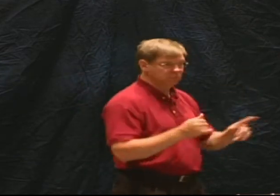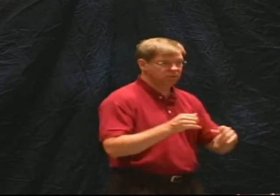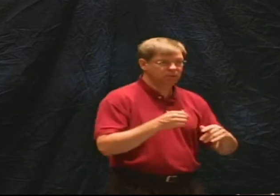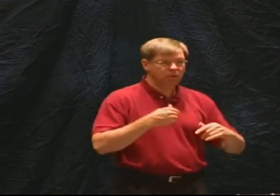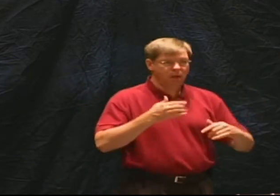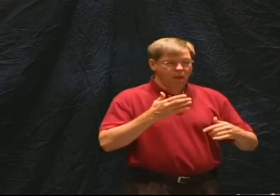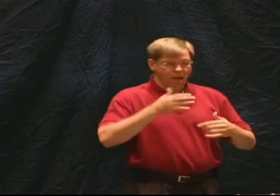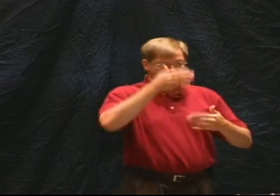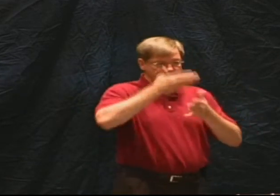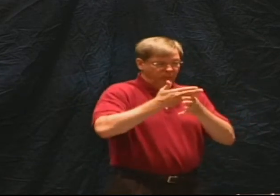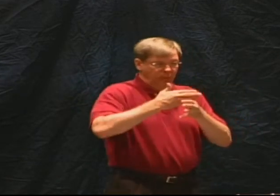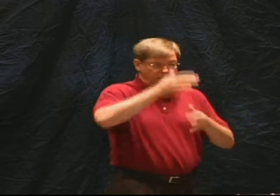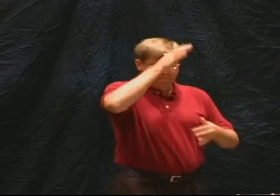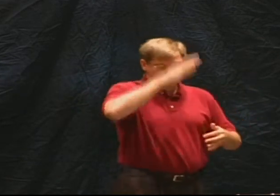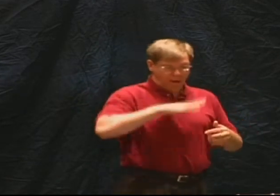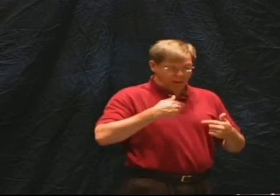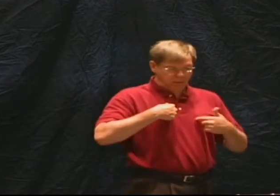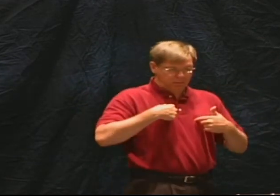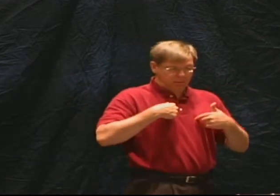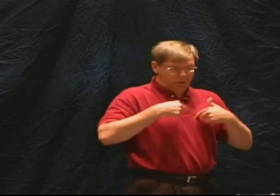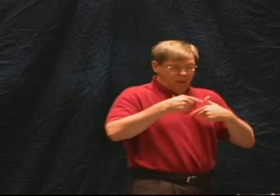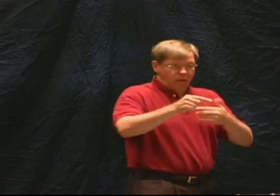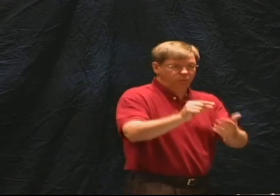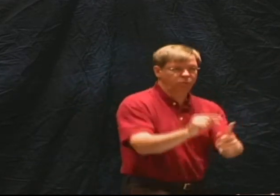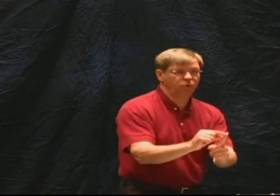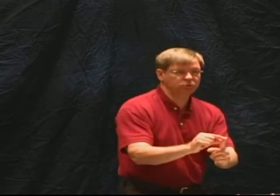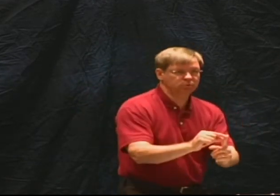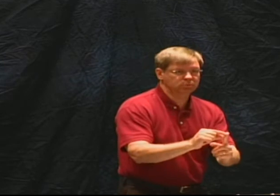their thought or what?